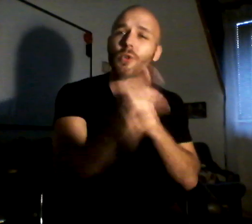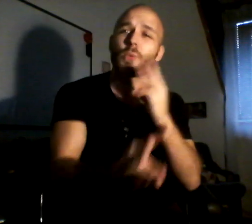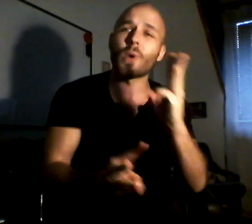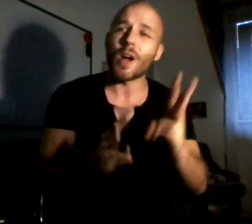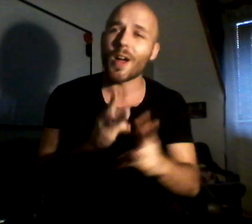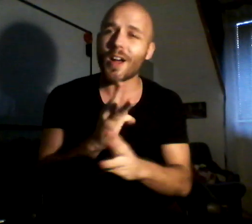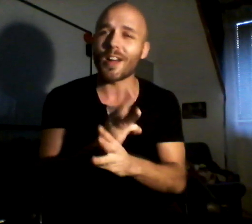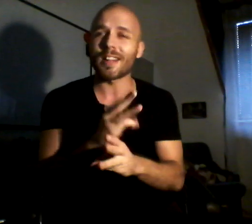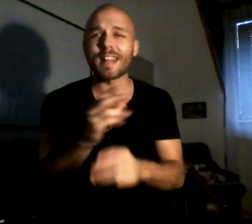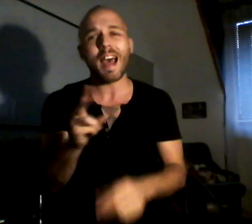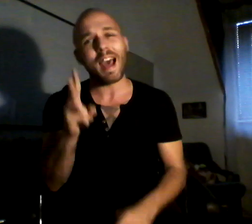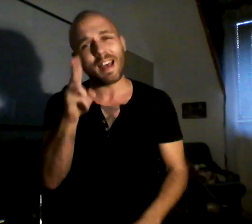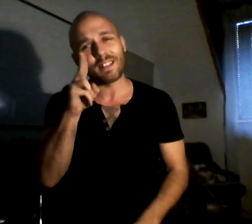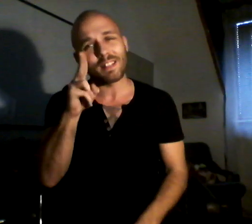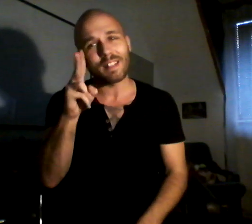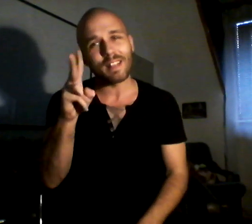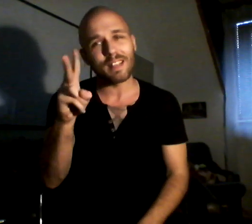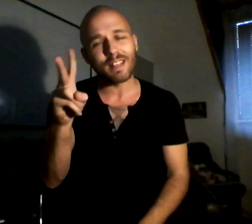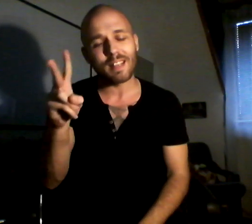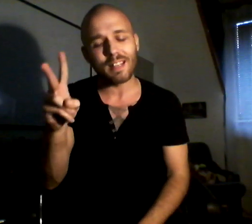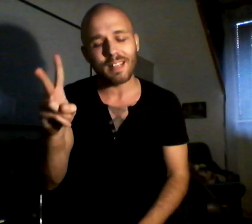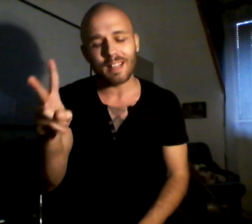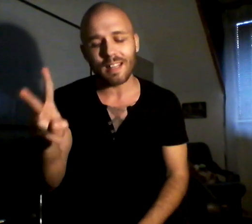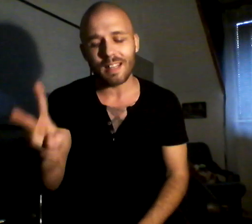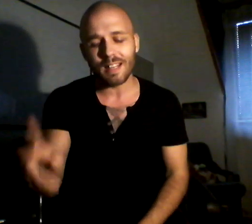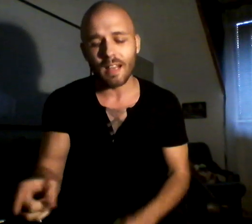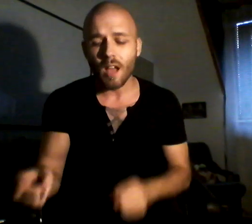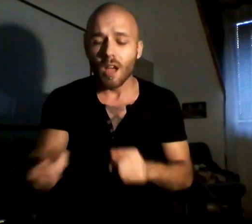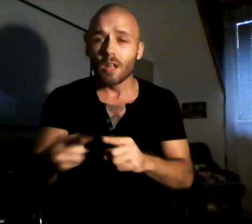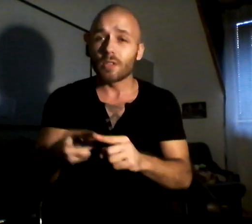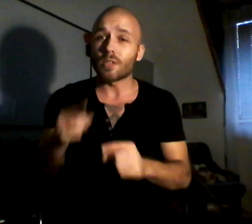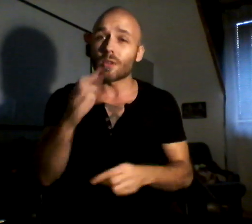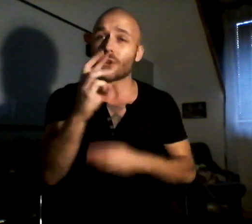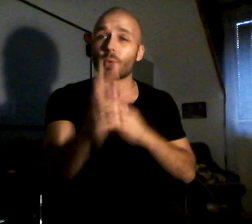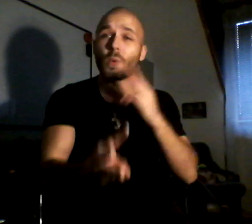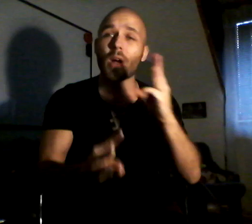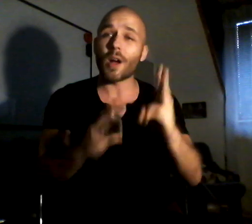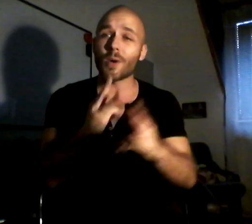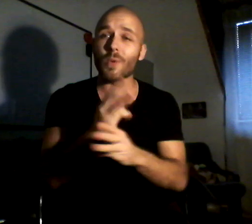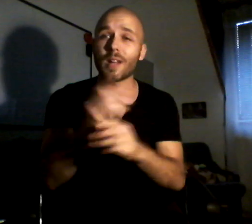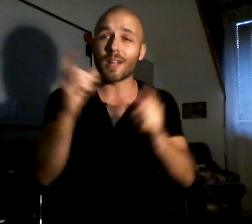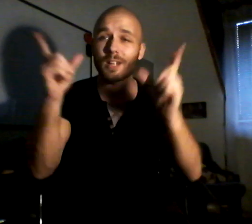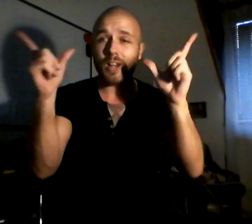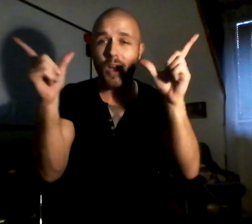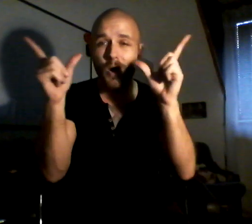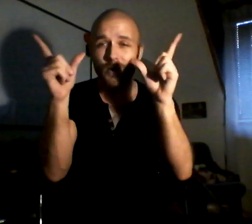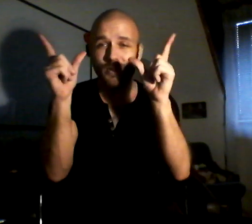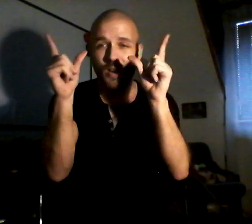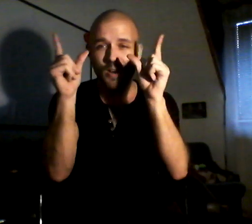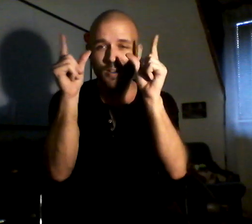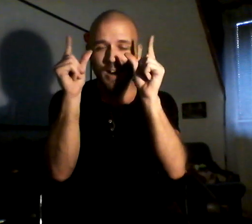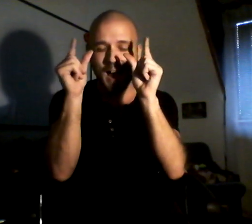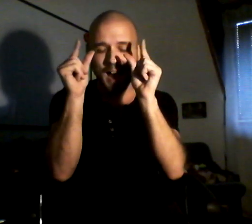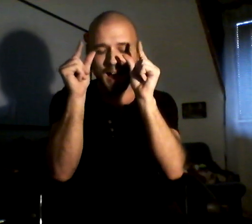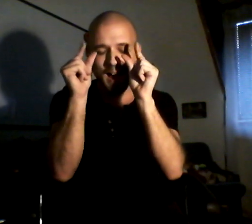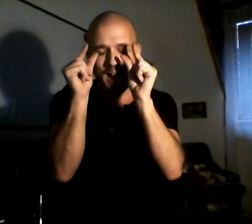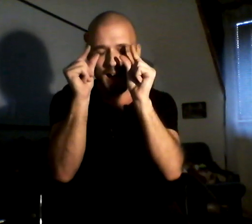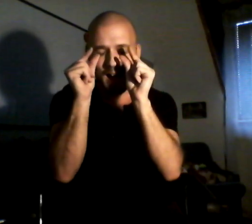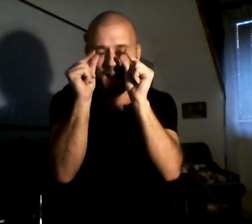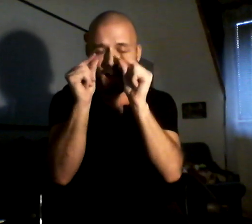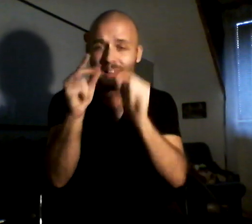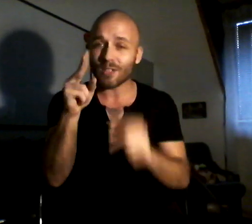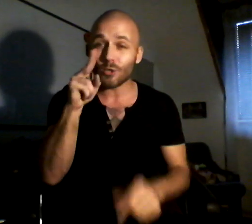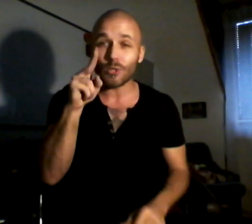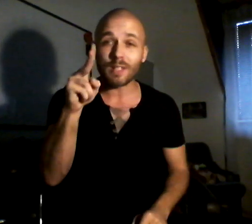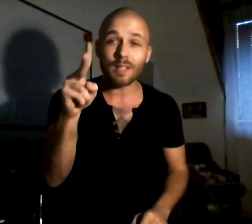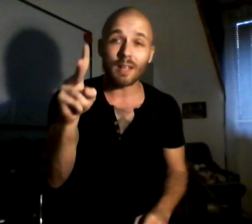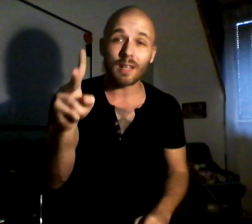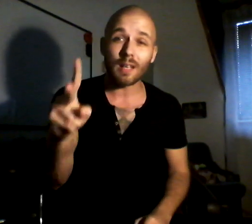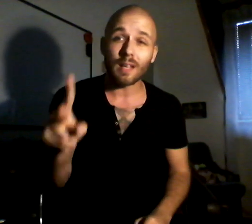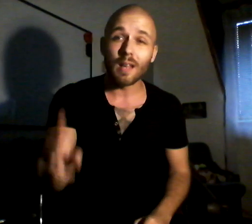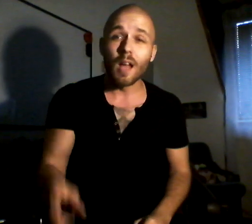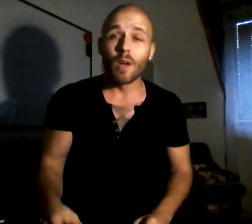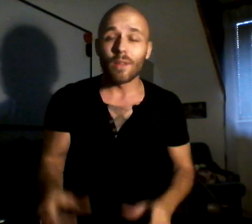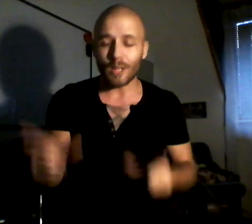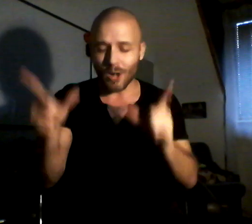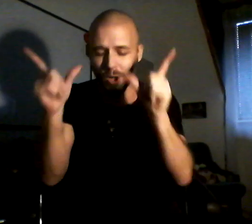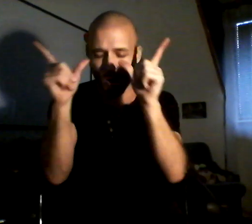the world I see. To the world we close our eyes to see. We close